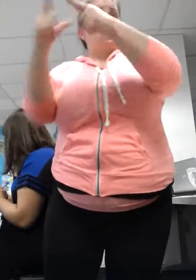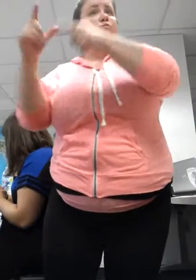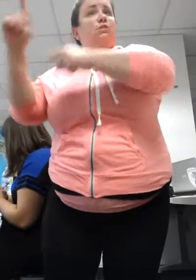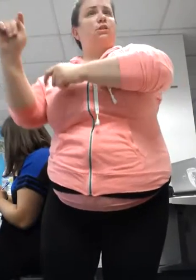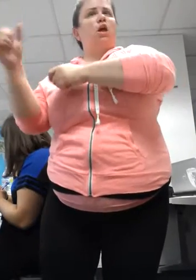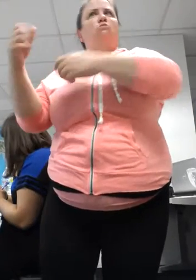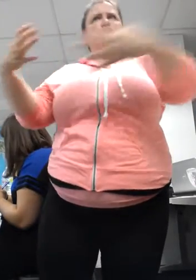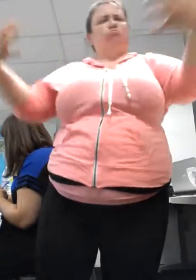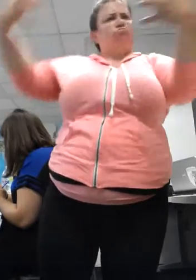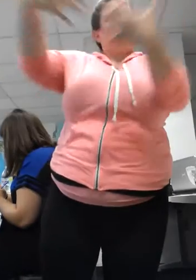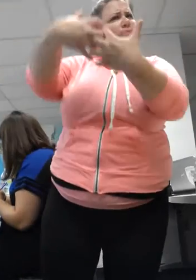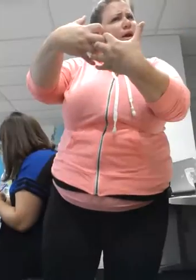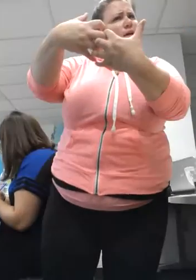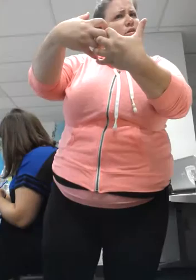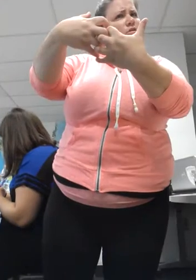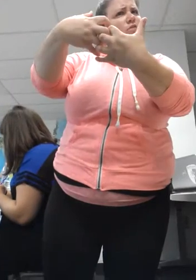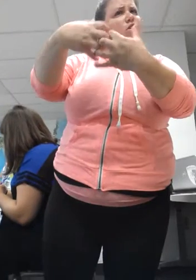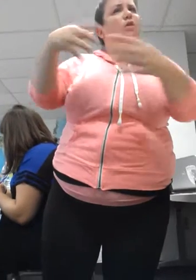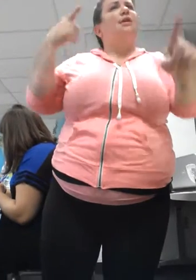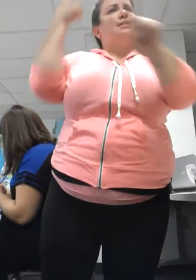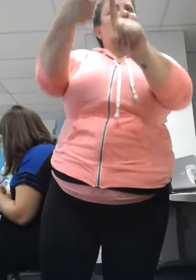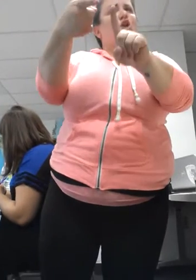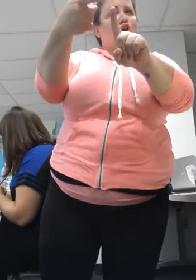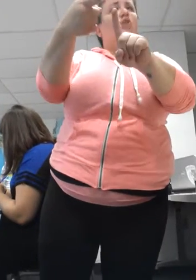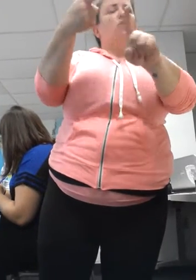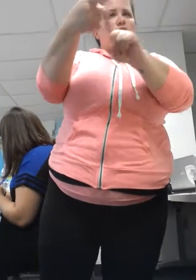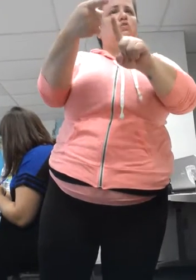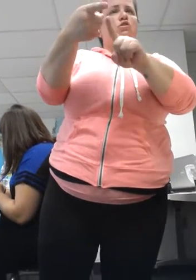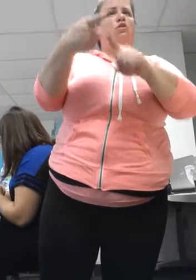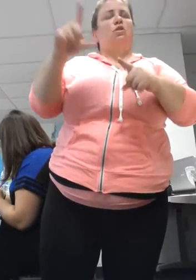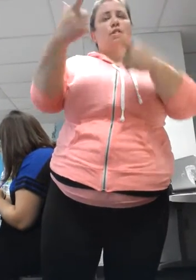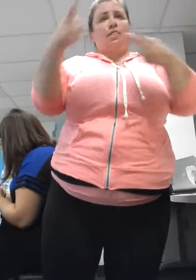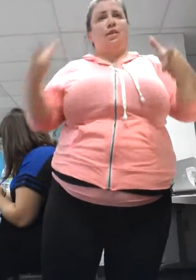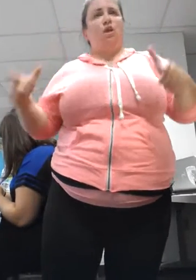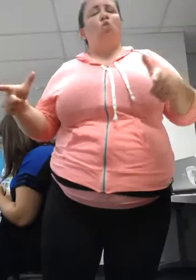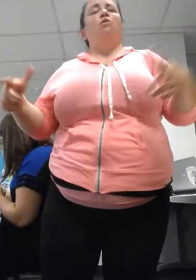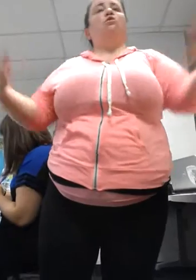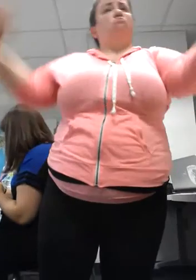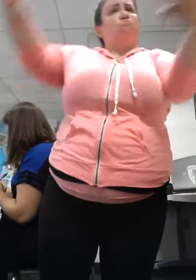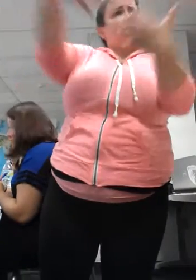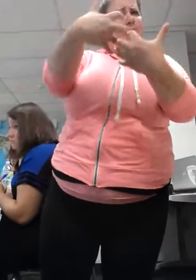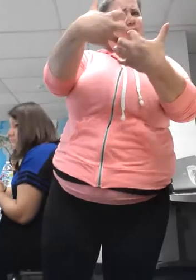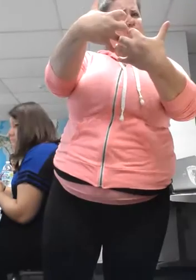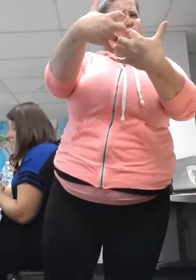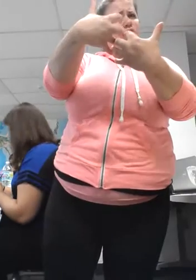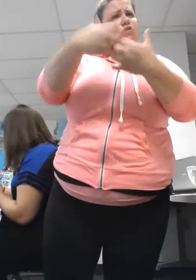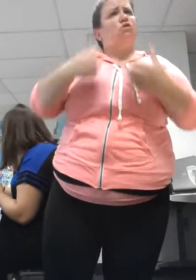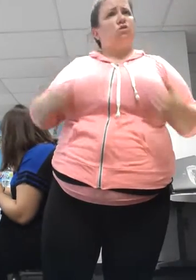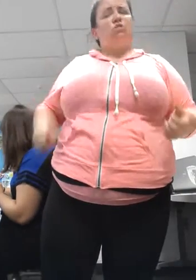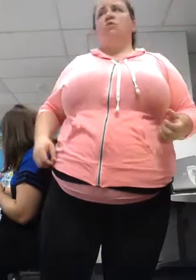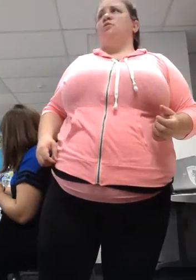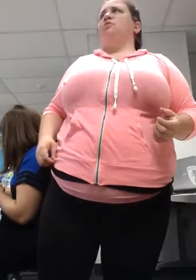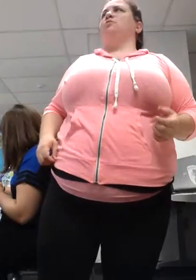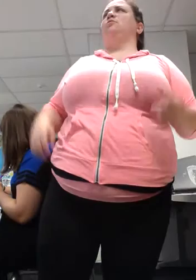If it doesn't, it's usually because you have the other language's structure